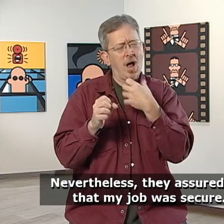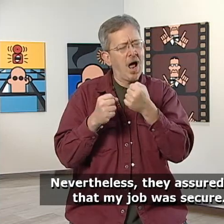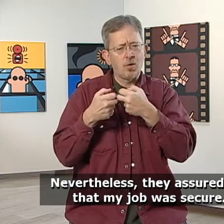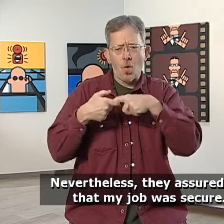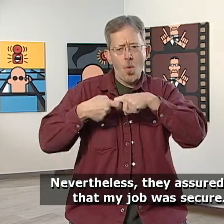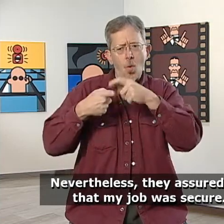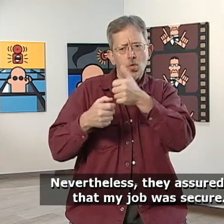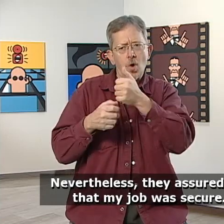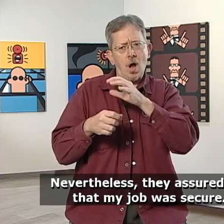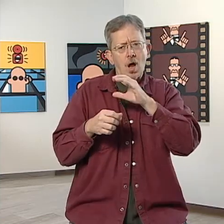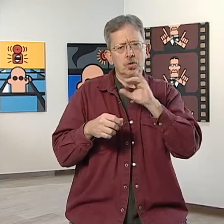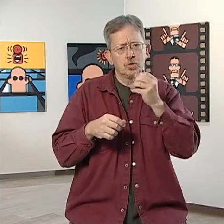was secure.